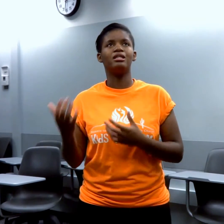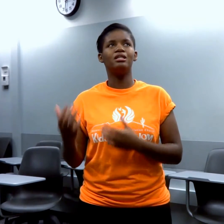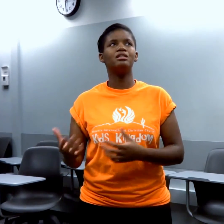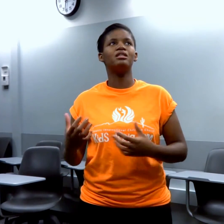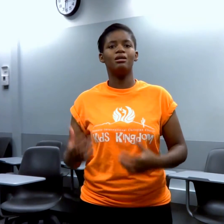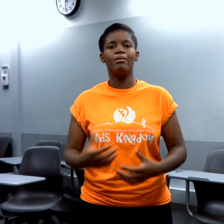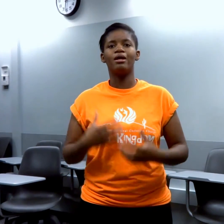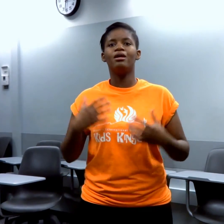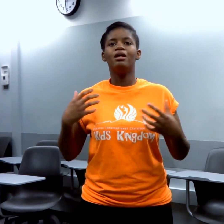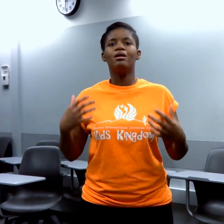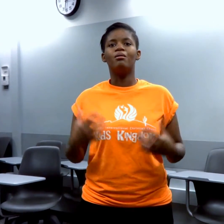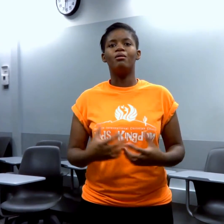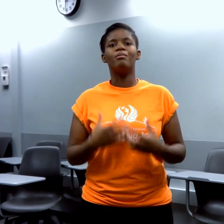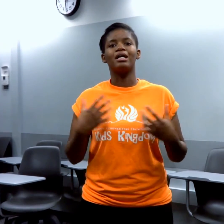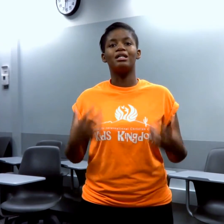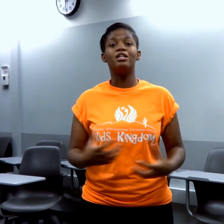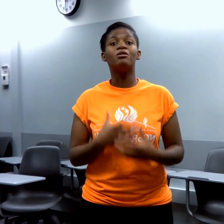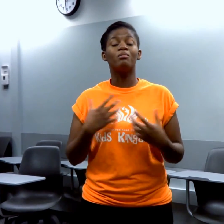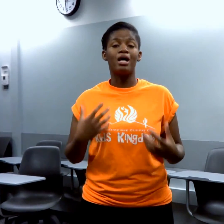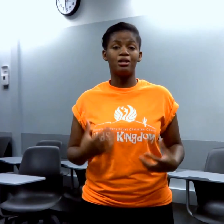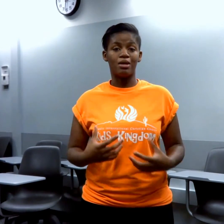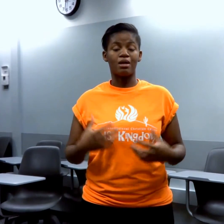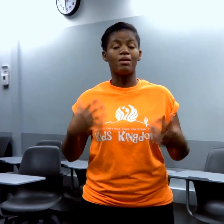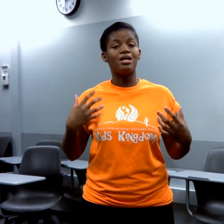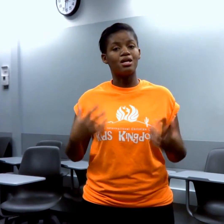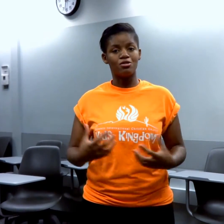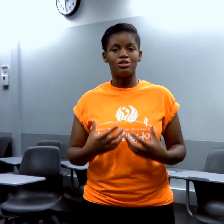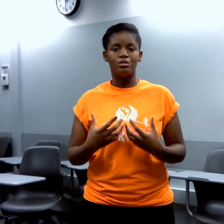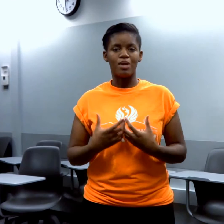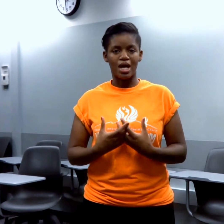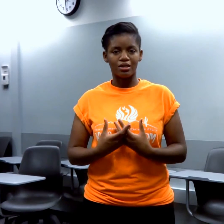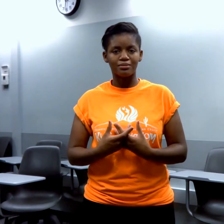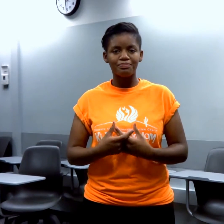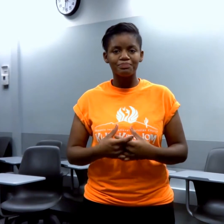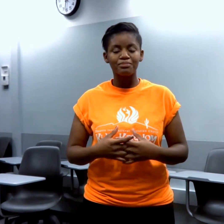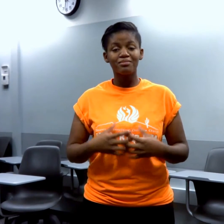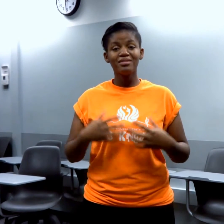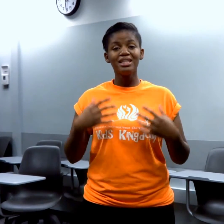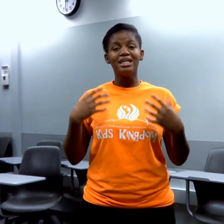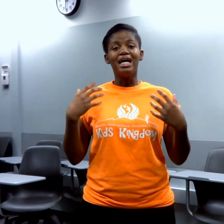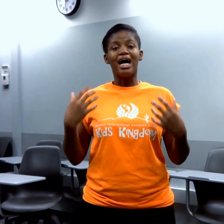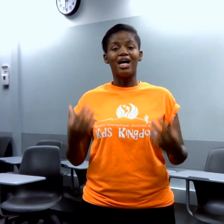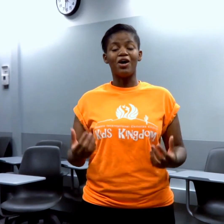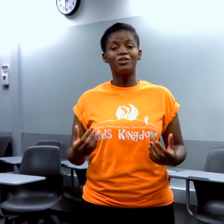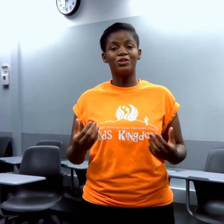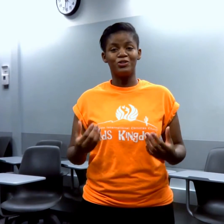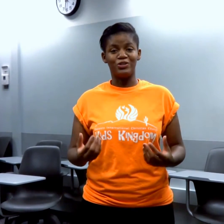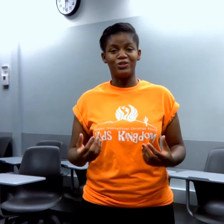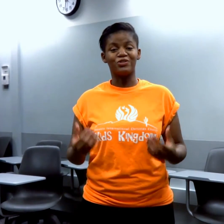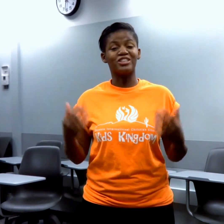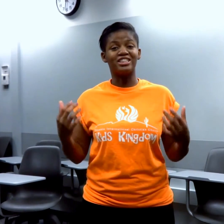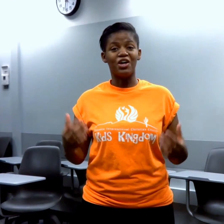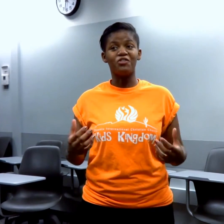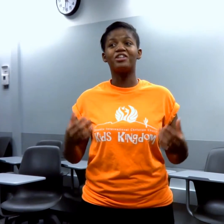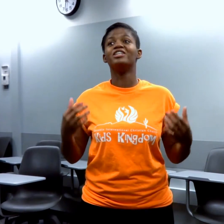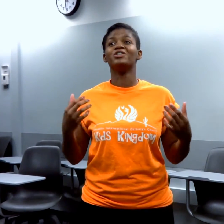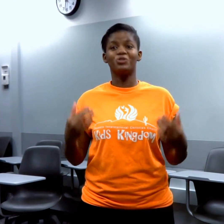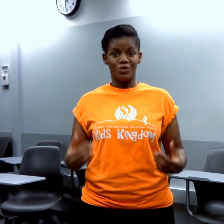needed to get my clear mind back, my energy back. I also juice for self-control.